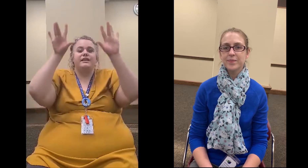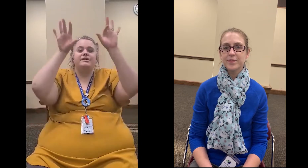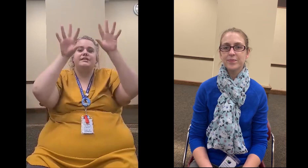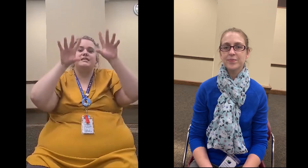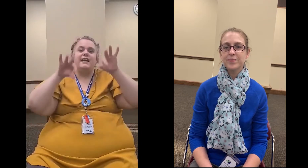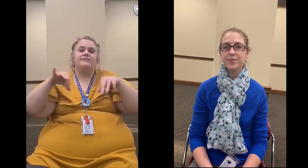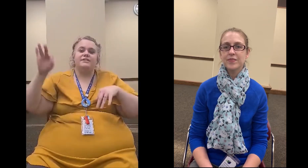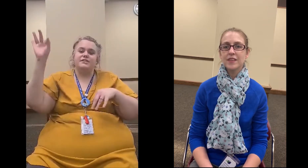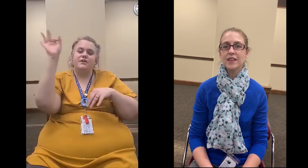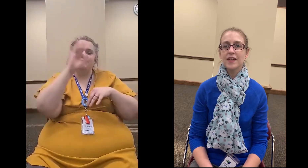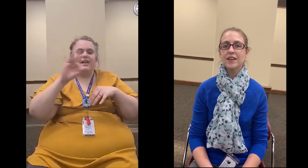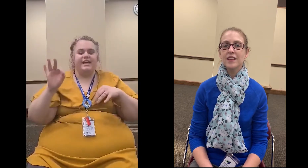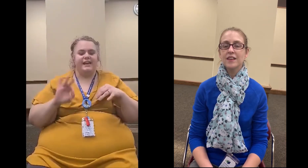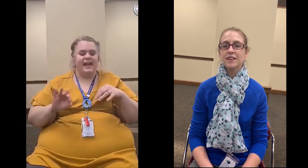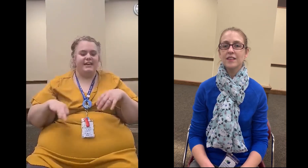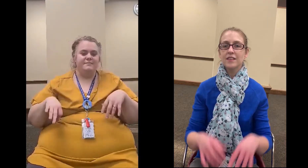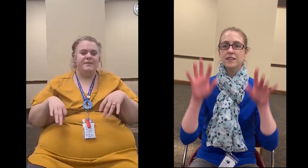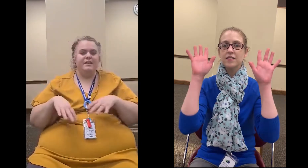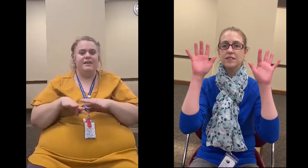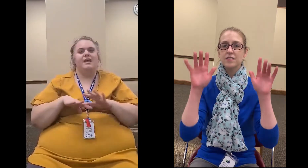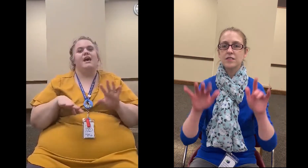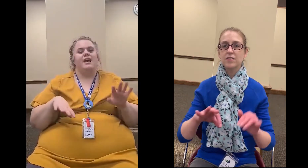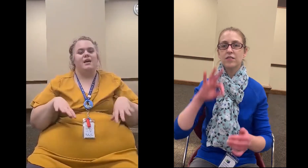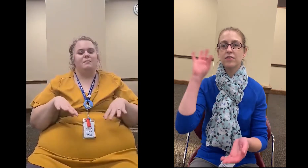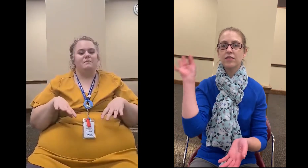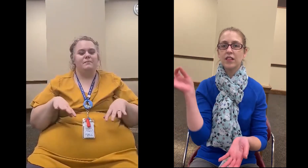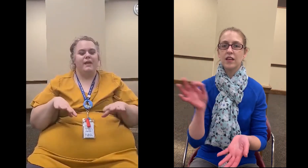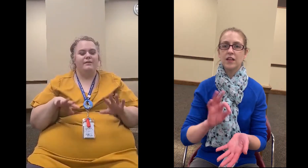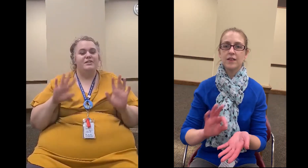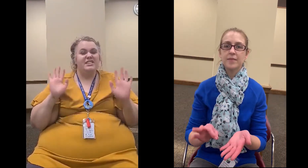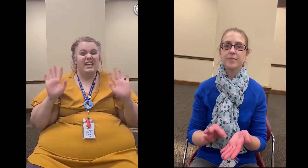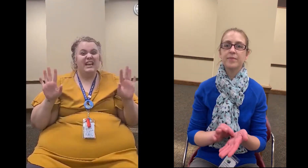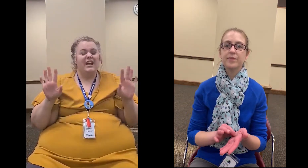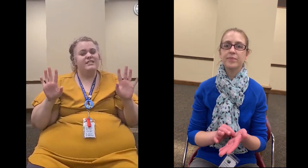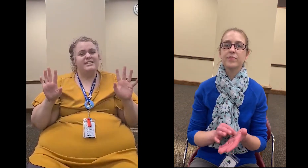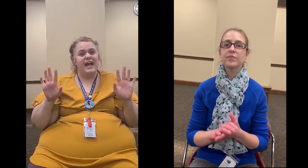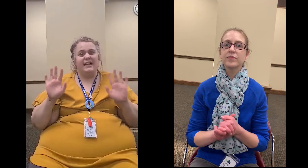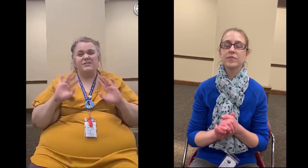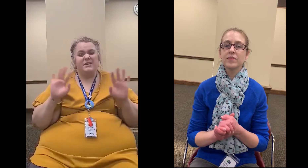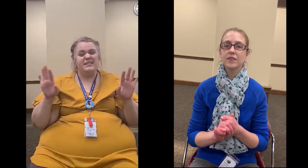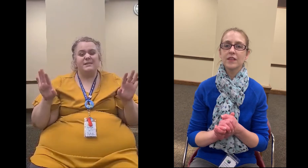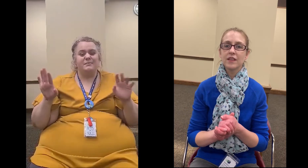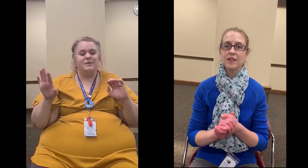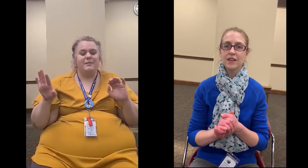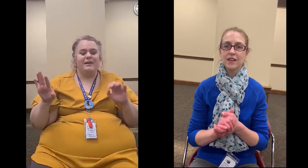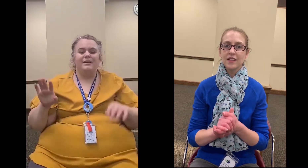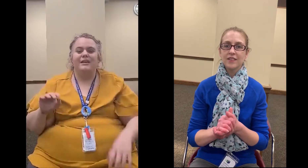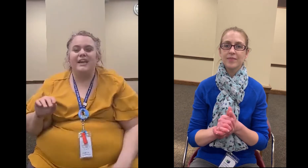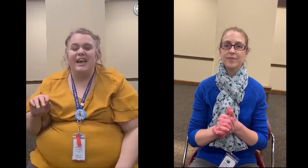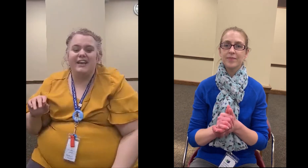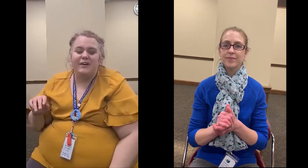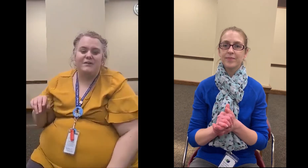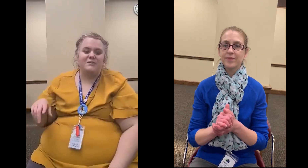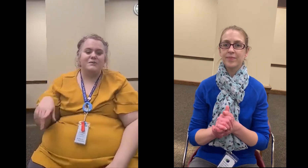to do the sign for snowflake again um and we're just going to count to 10 it's really simple but it goes